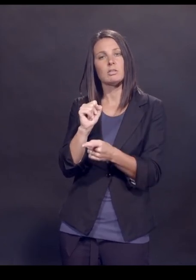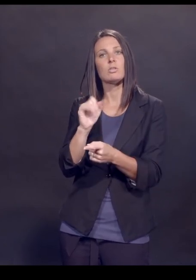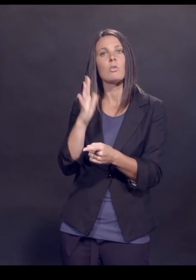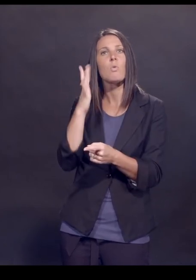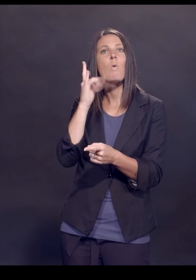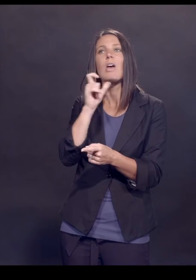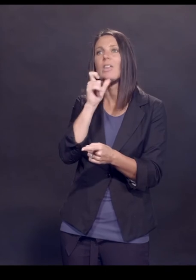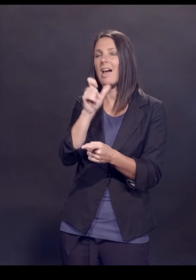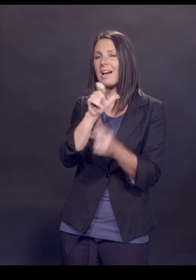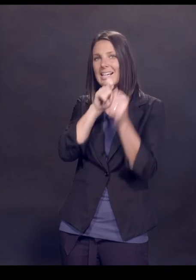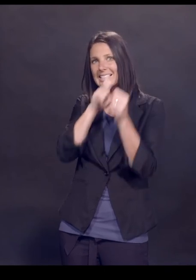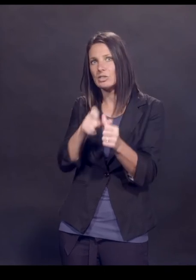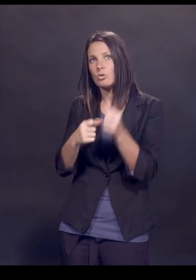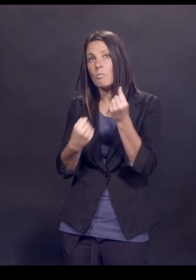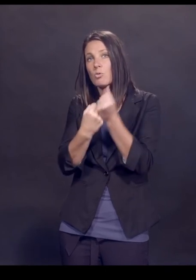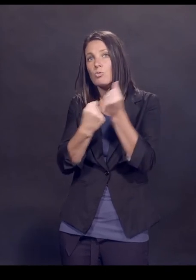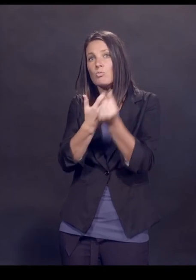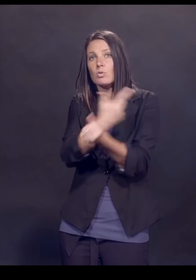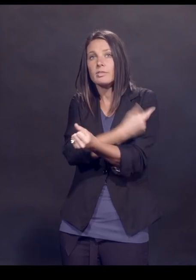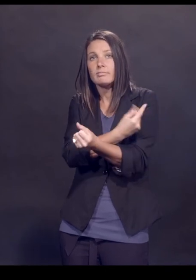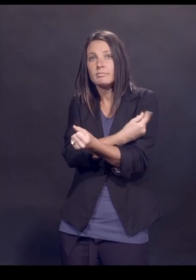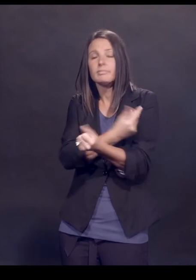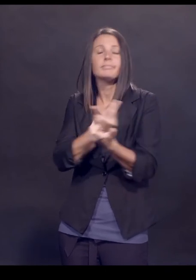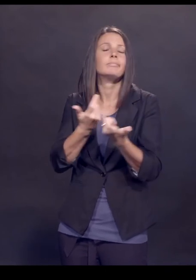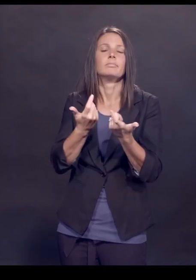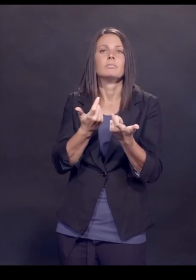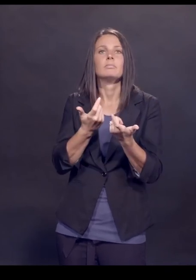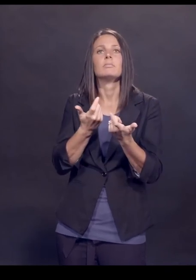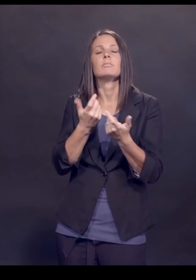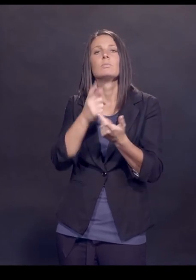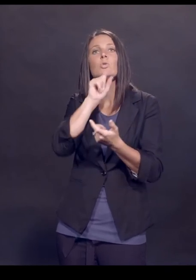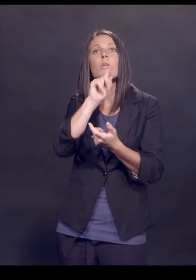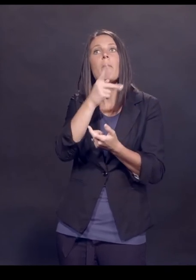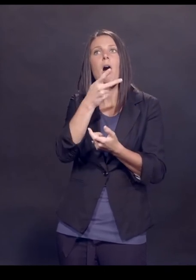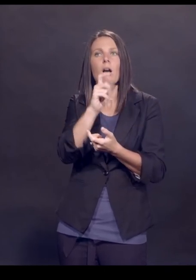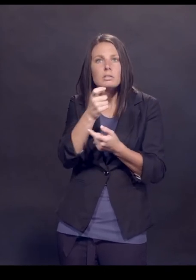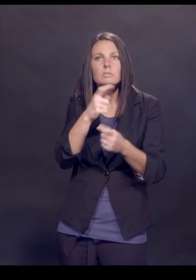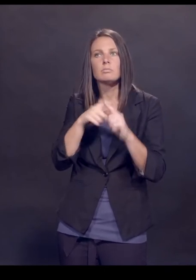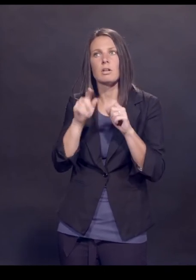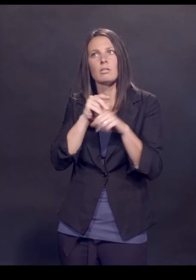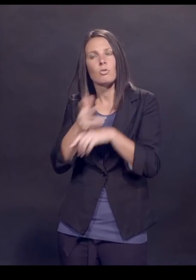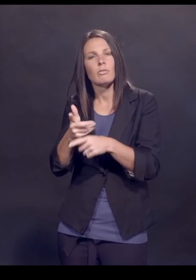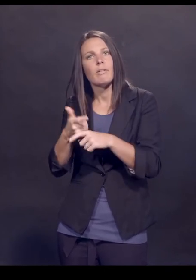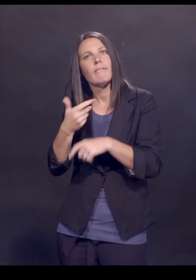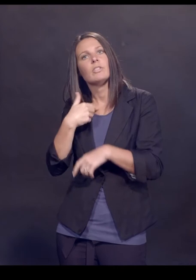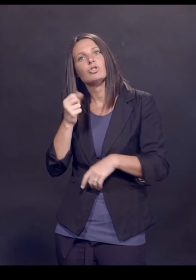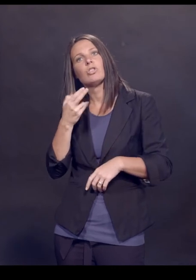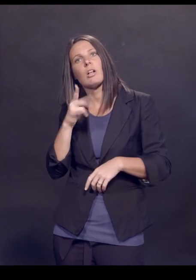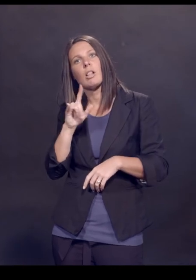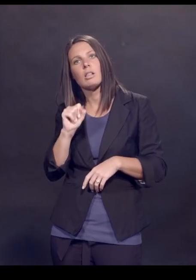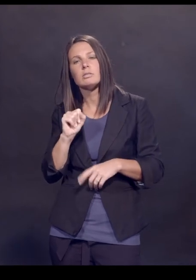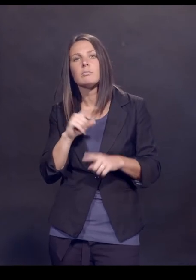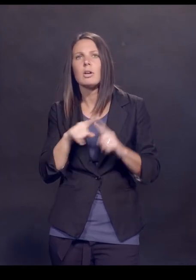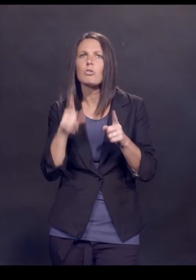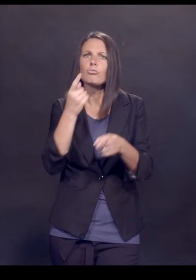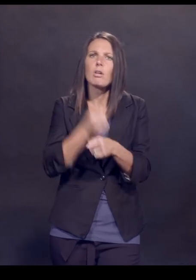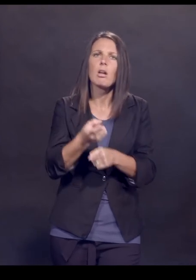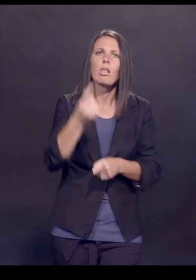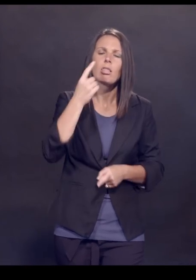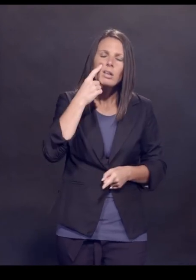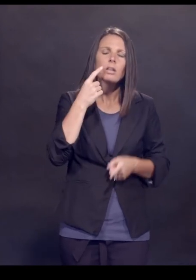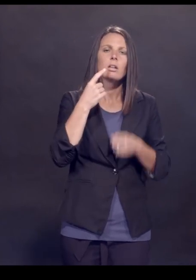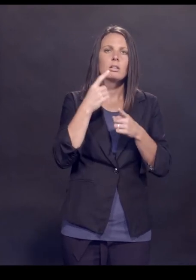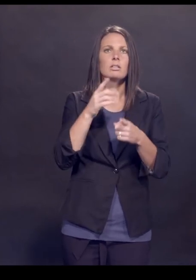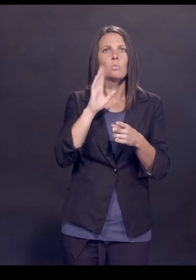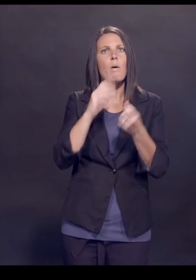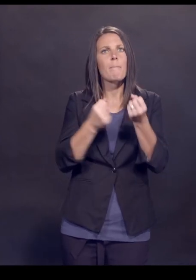because they weren't constantly being boosted with just the chickenpox virus out there? That didn't work out that way. But you're right. I think that you